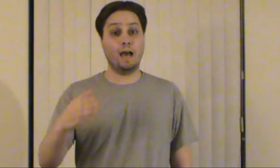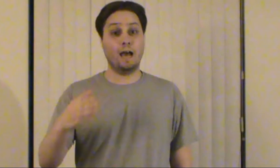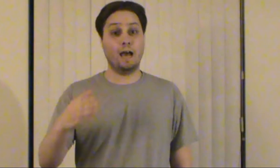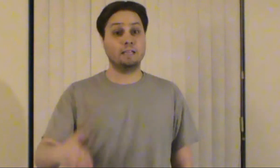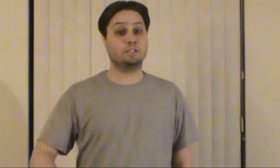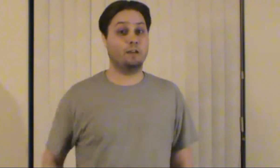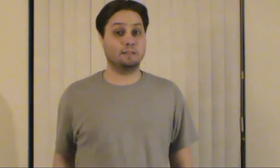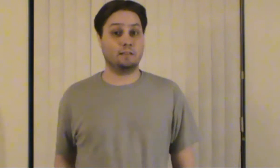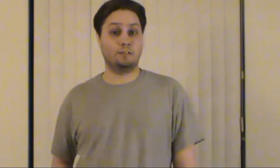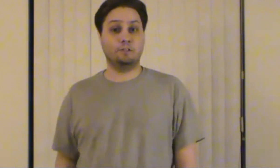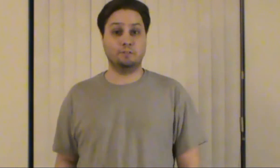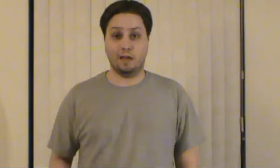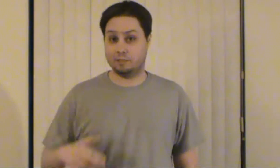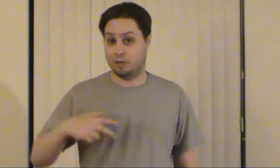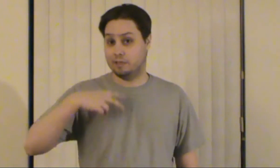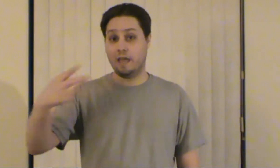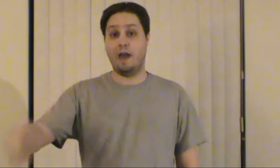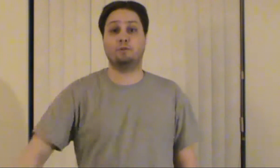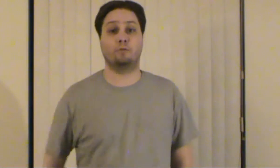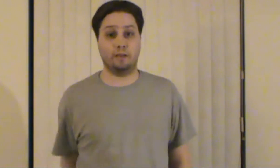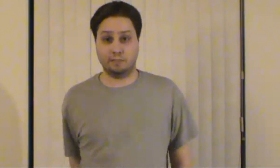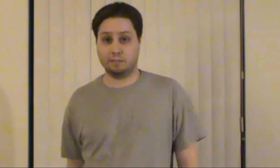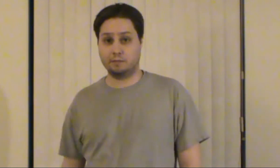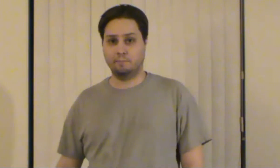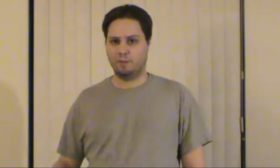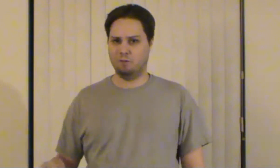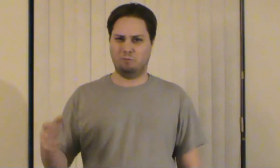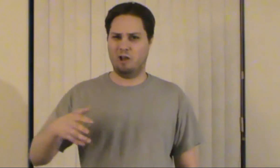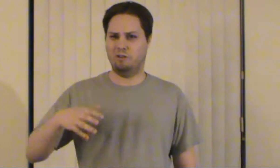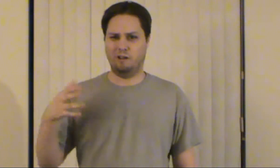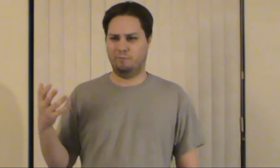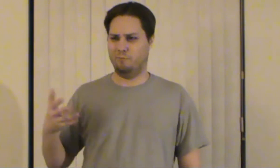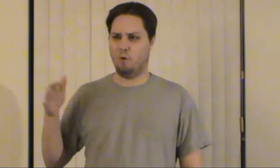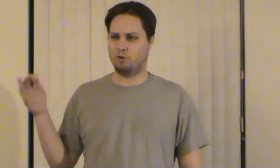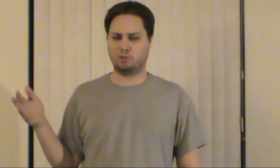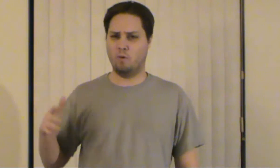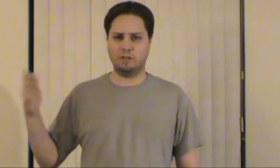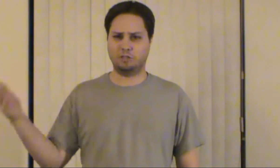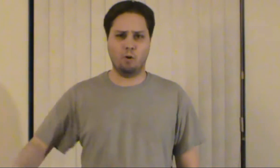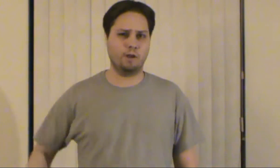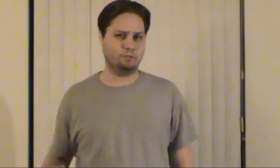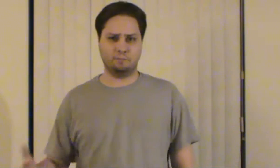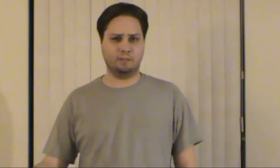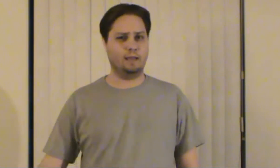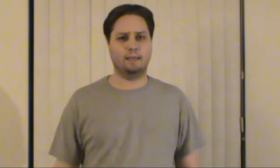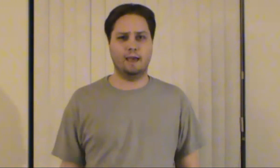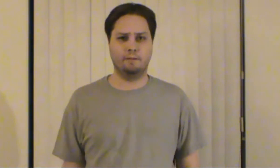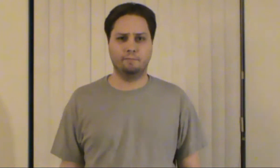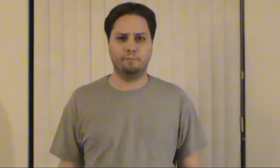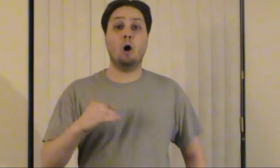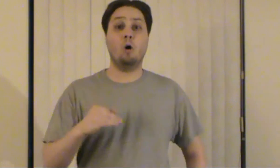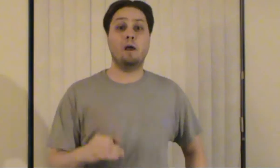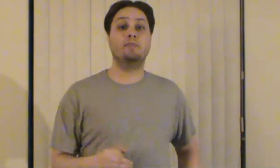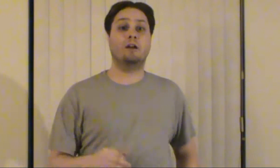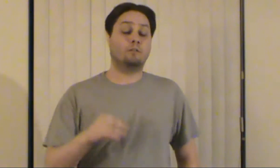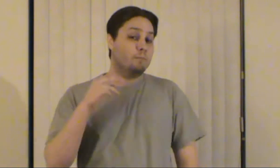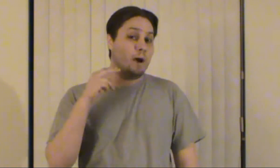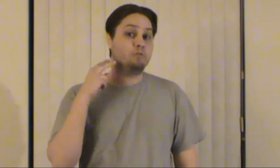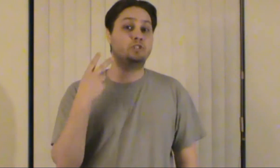Now when I saw this on Tuesday, I saw this after Rings, it was around a 4.20 showing or something like that. I go in there about